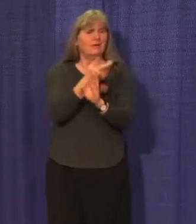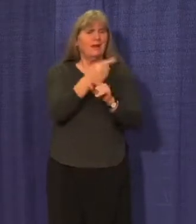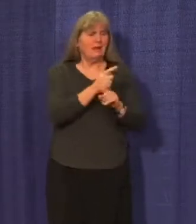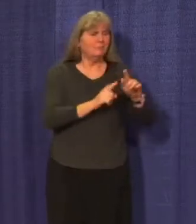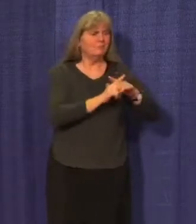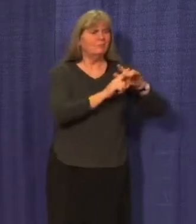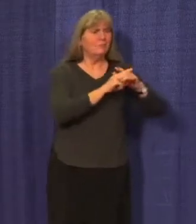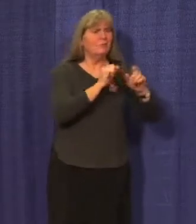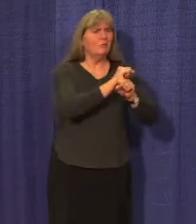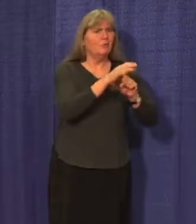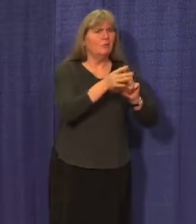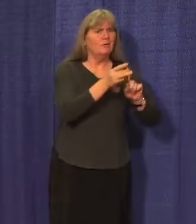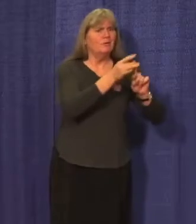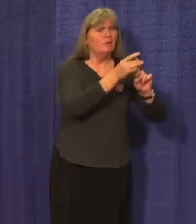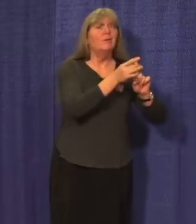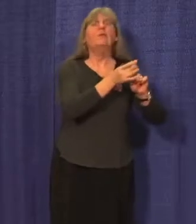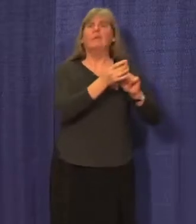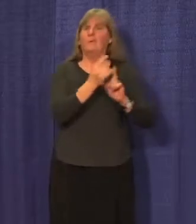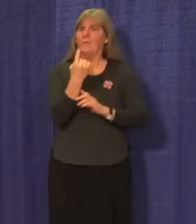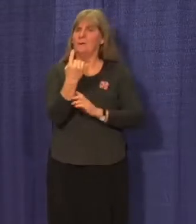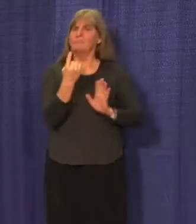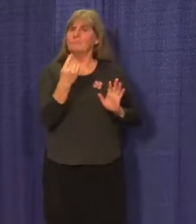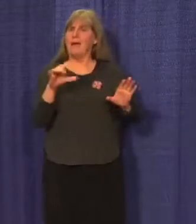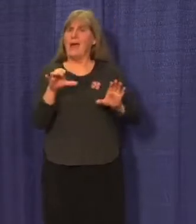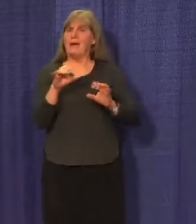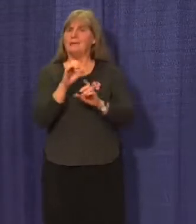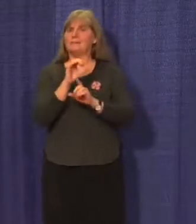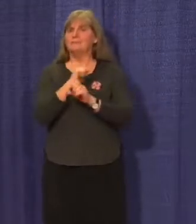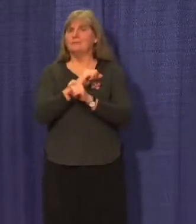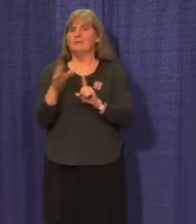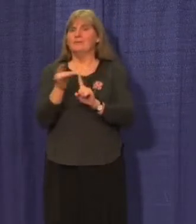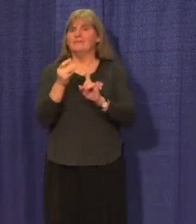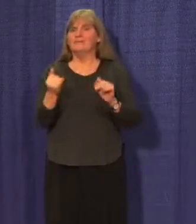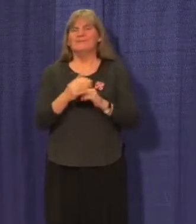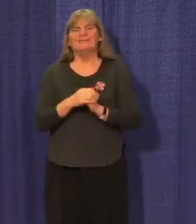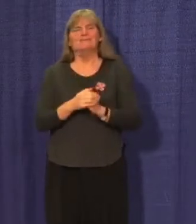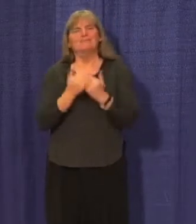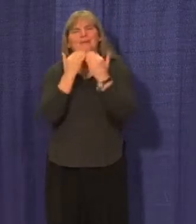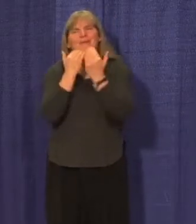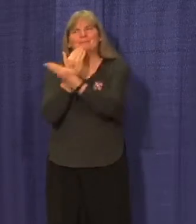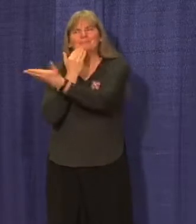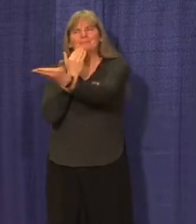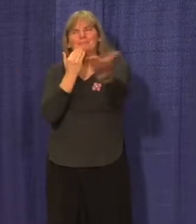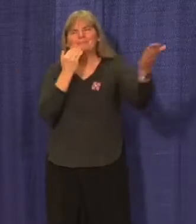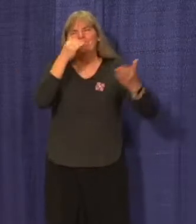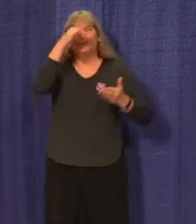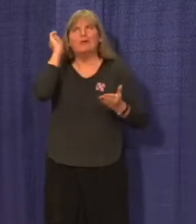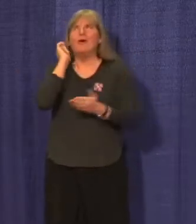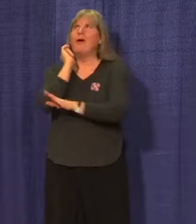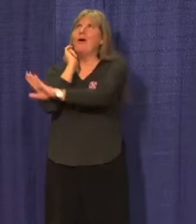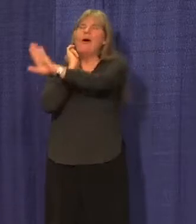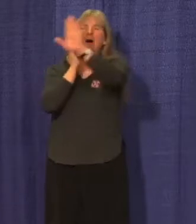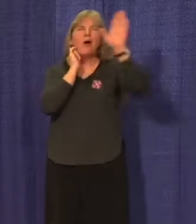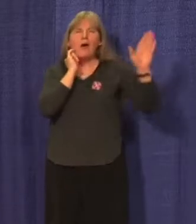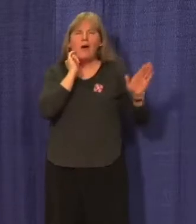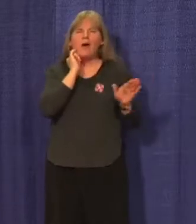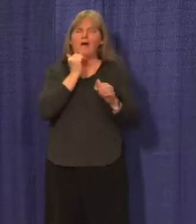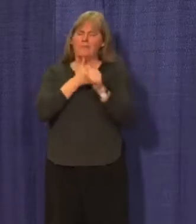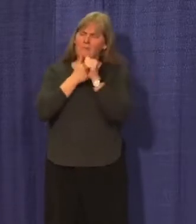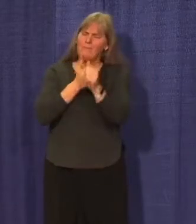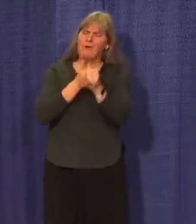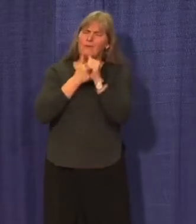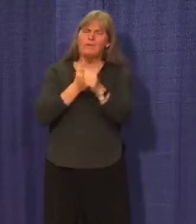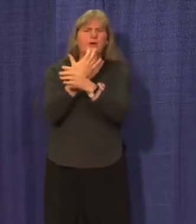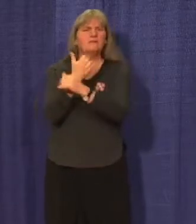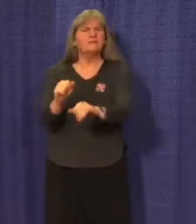of cases that occurred in our territory. I want to thank you, Connors, from across the territory for practicing the Safe Six